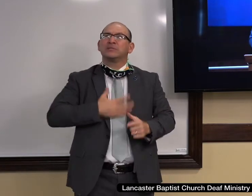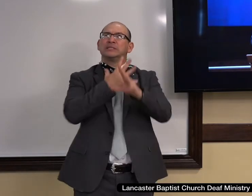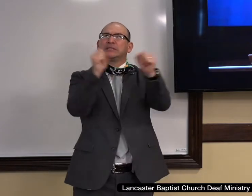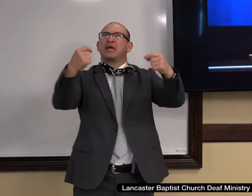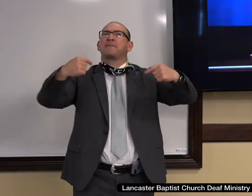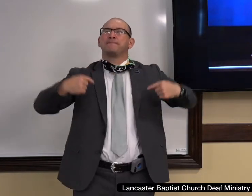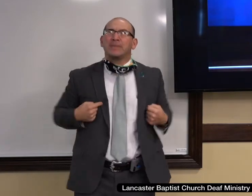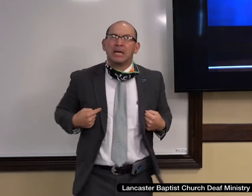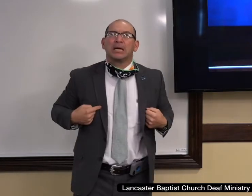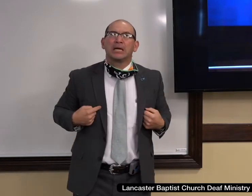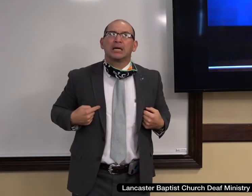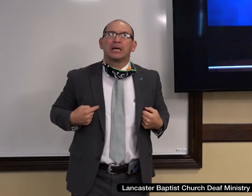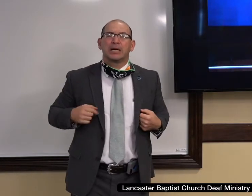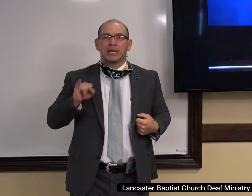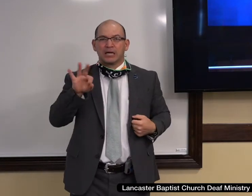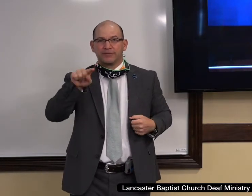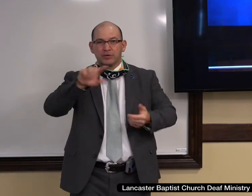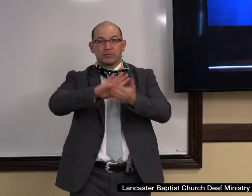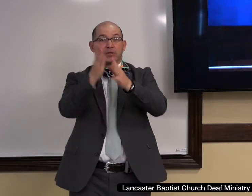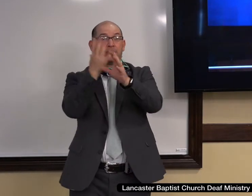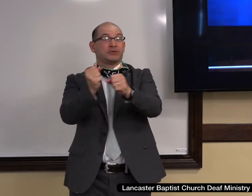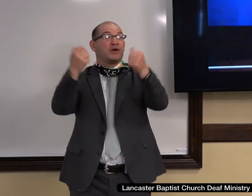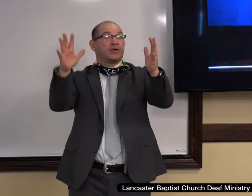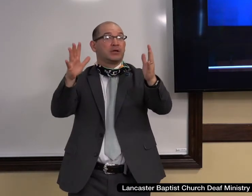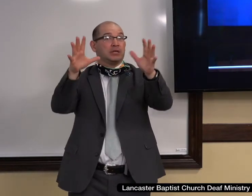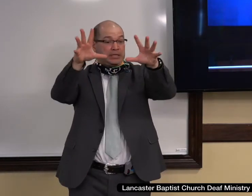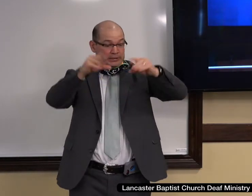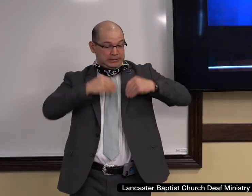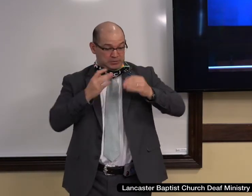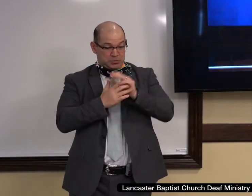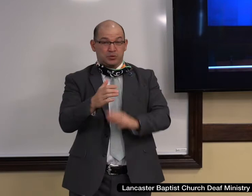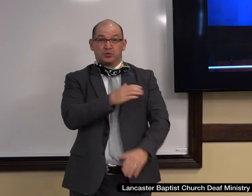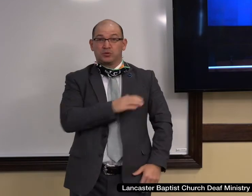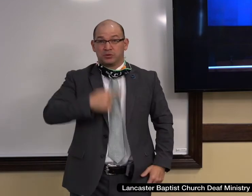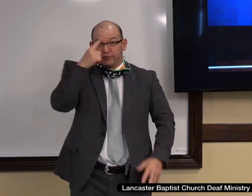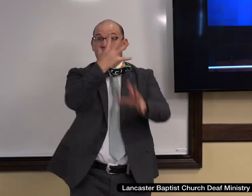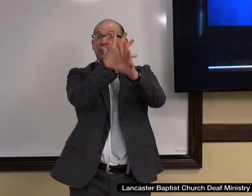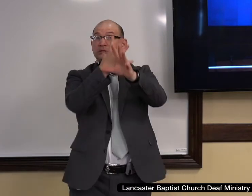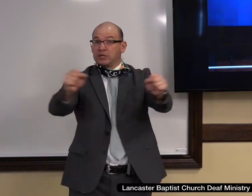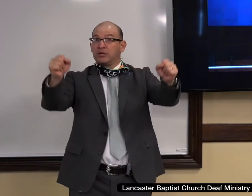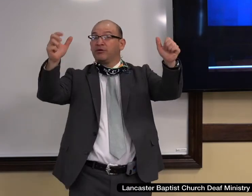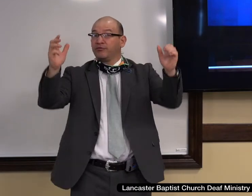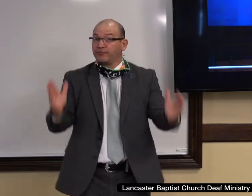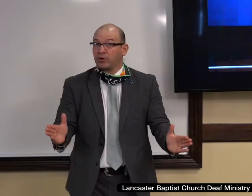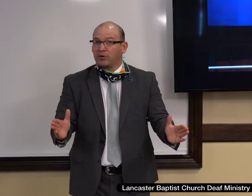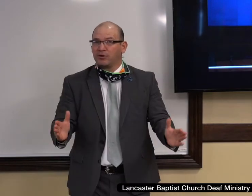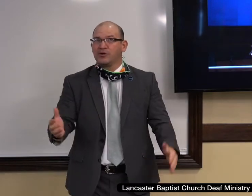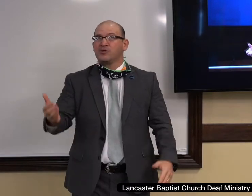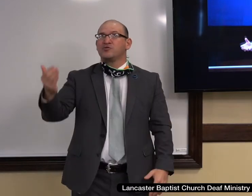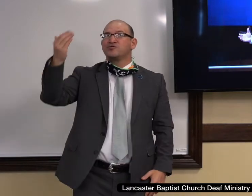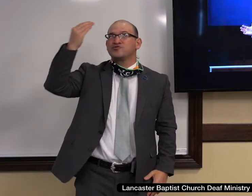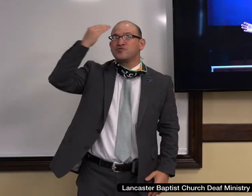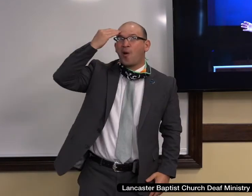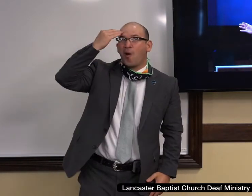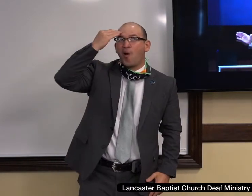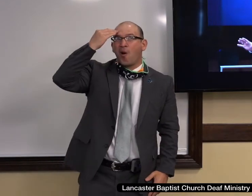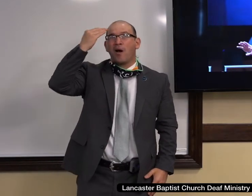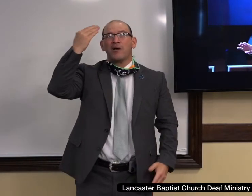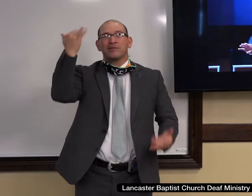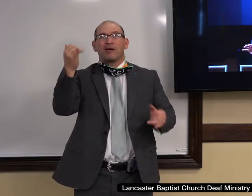And when you are saved, when you accept Jesus Christ as your savior, and you know that you are now affixed to